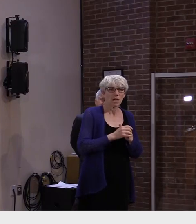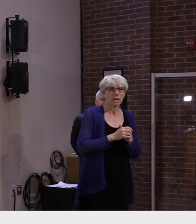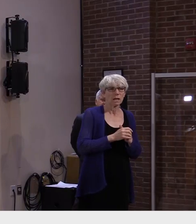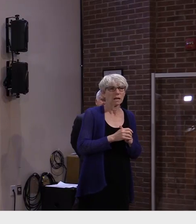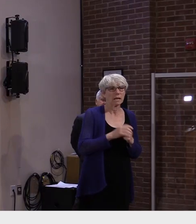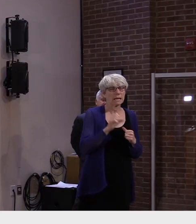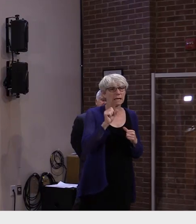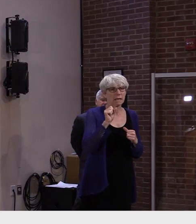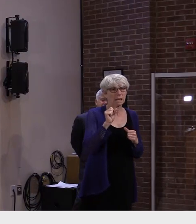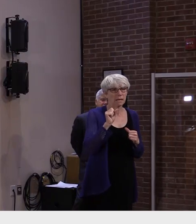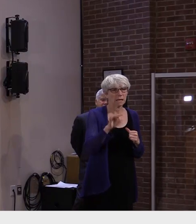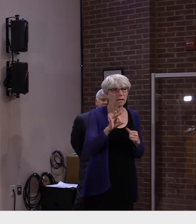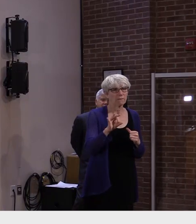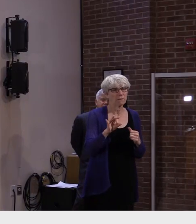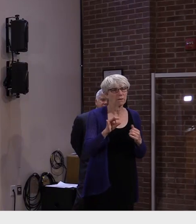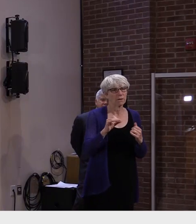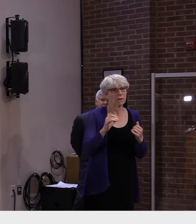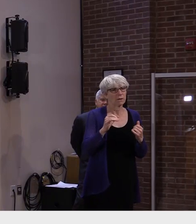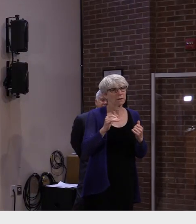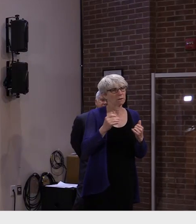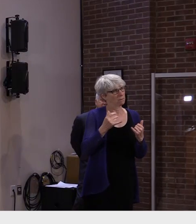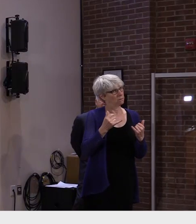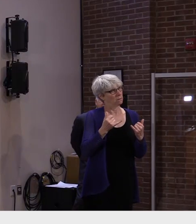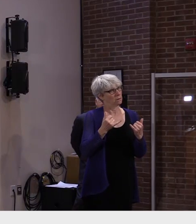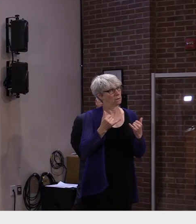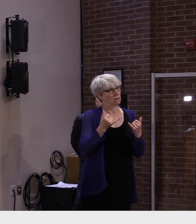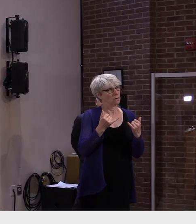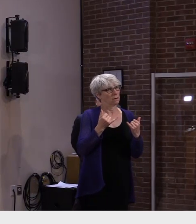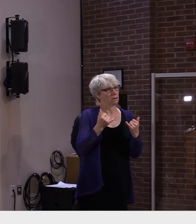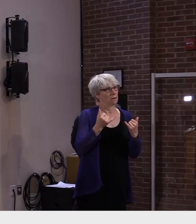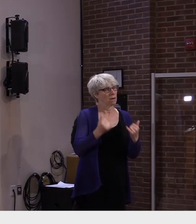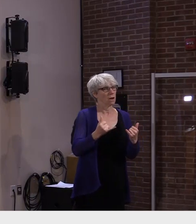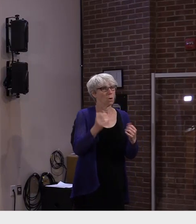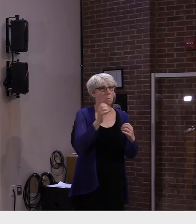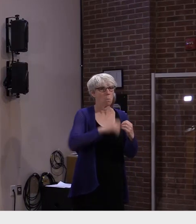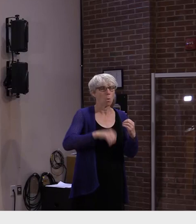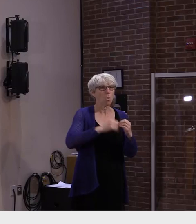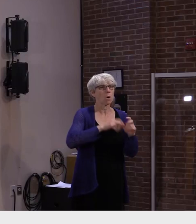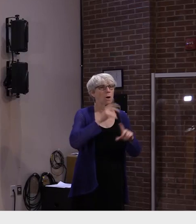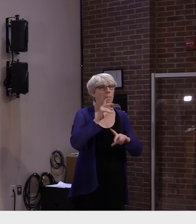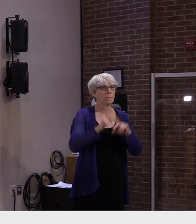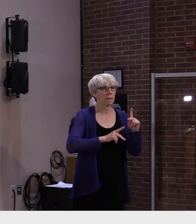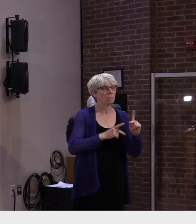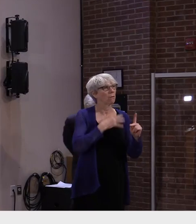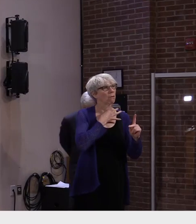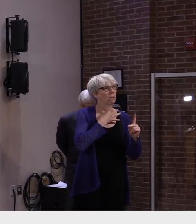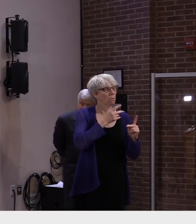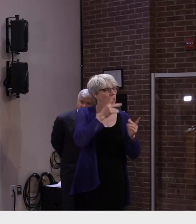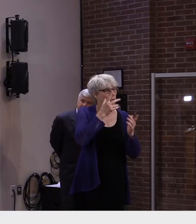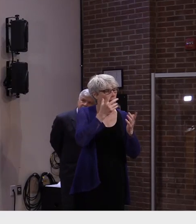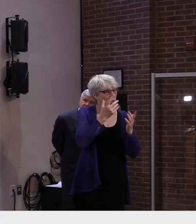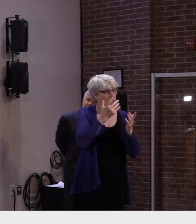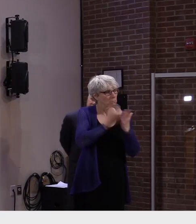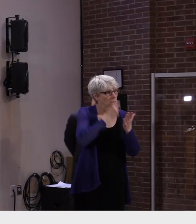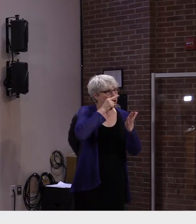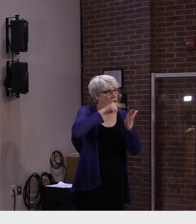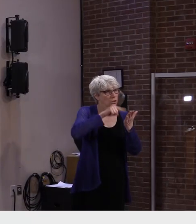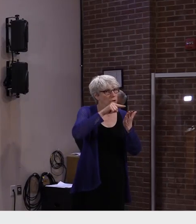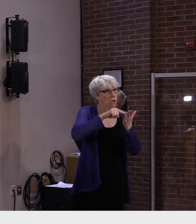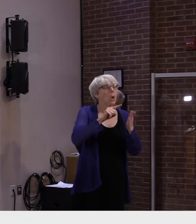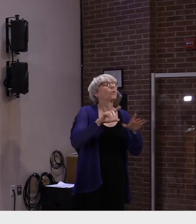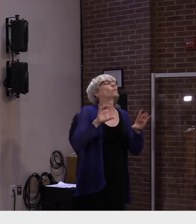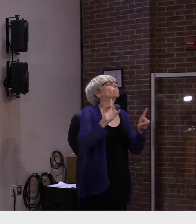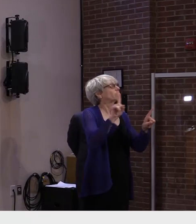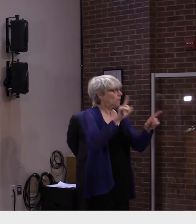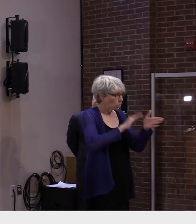of vaccinations, if more people are using those, how does the state find out about a case in that scenario if they're using an at-home